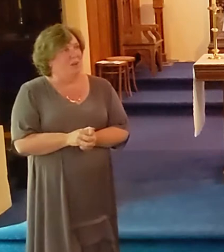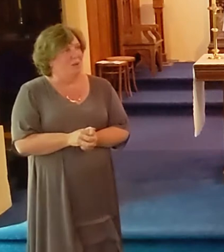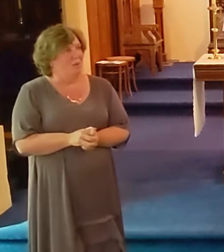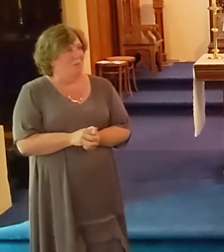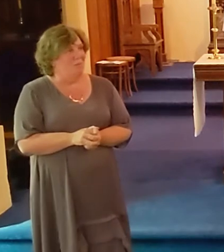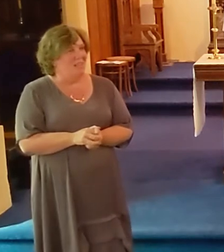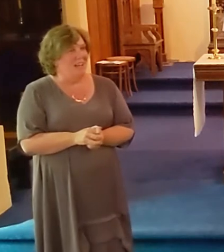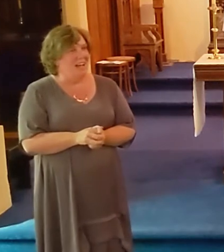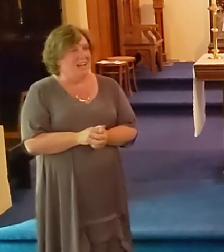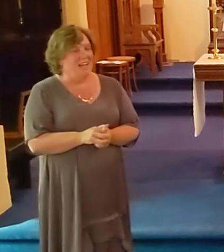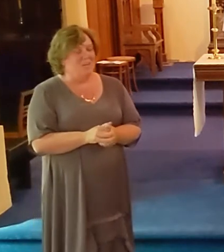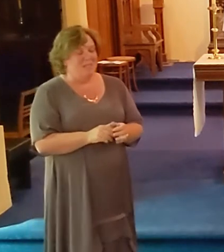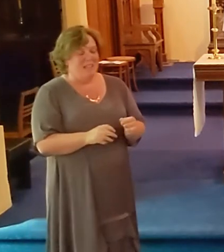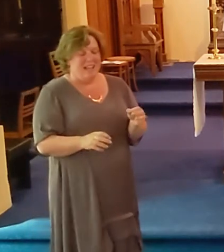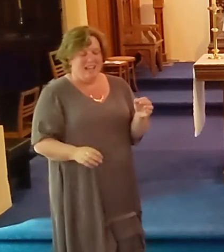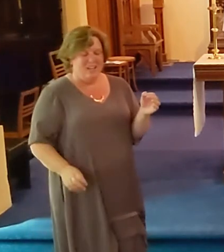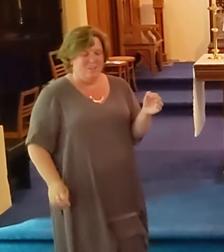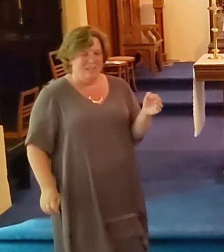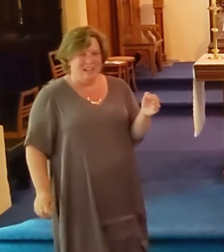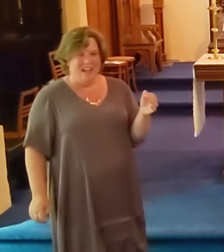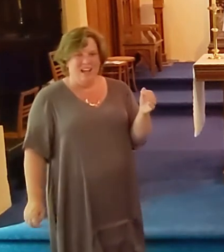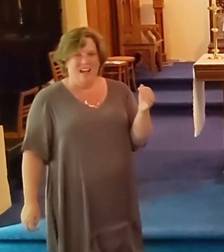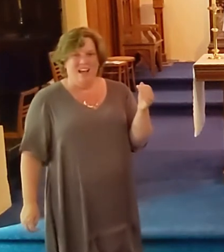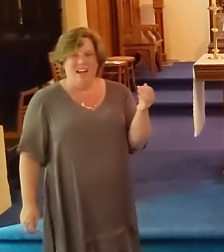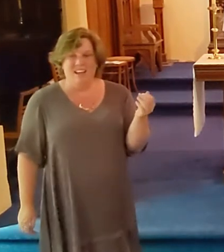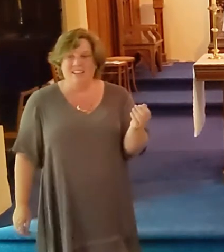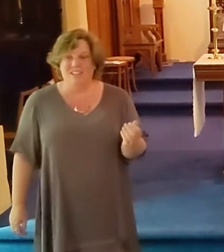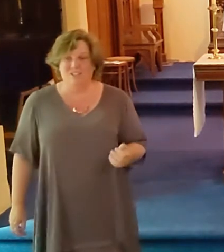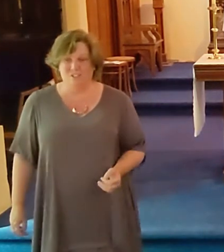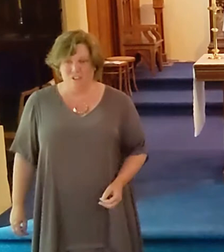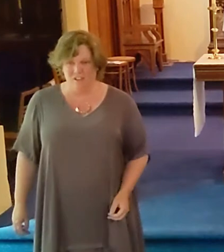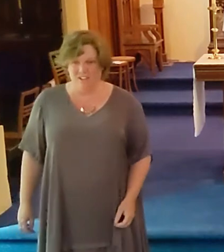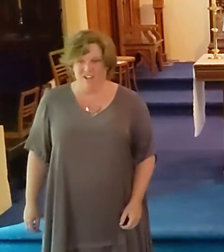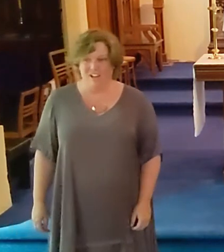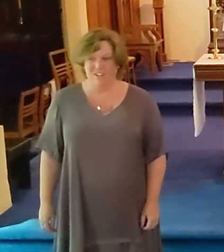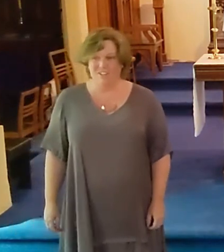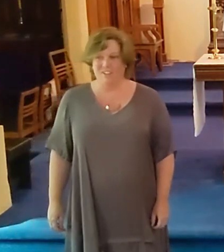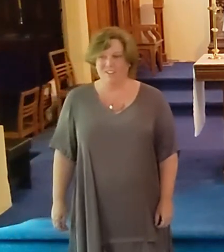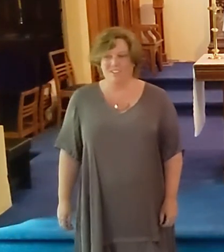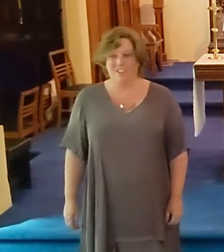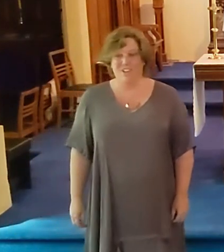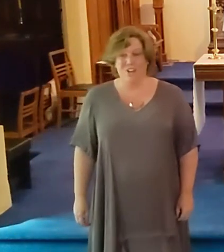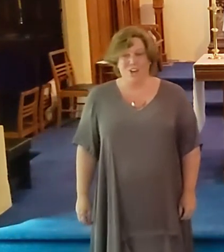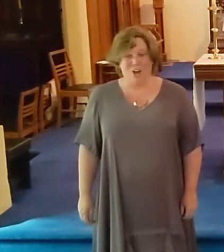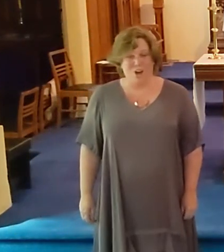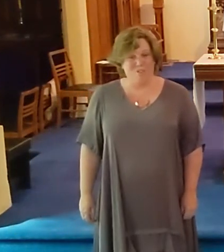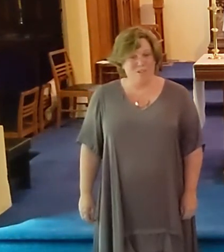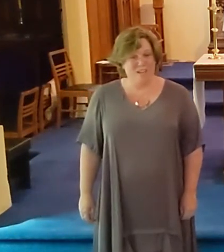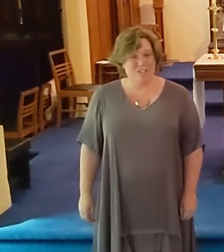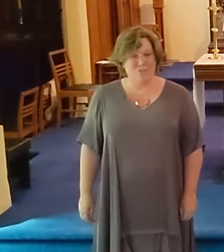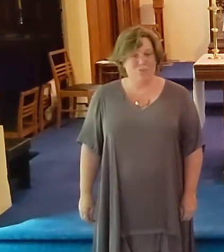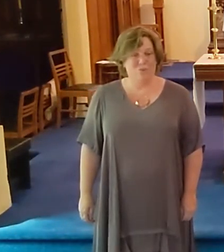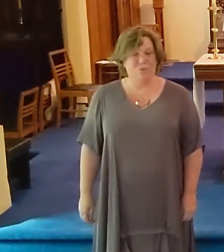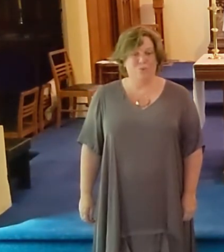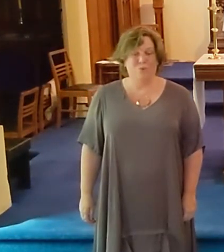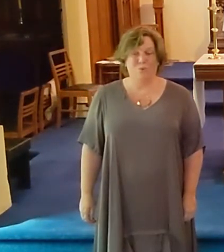Black, black, black is the color of